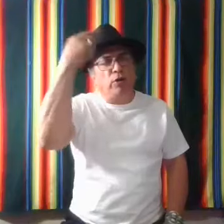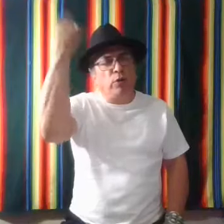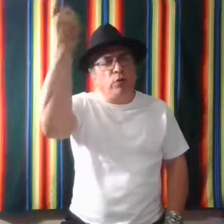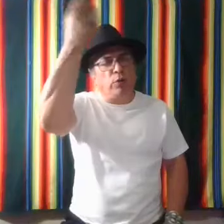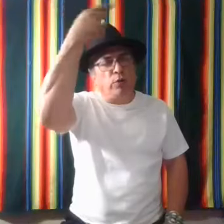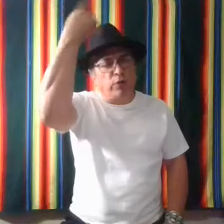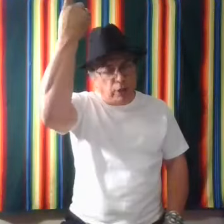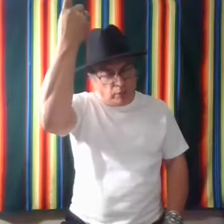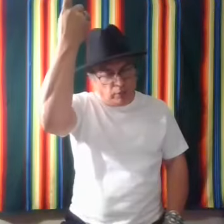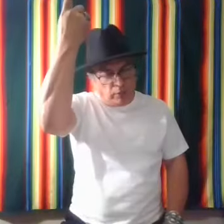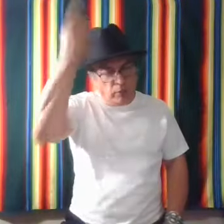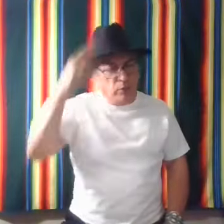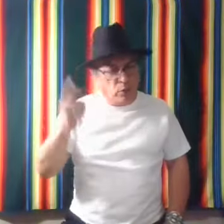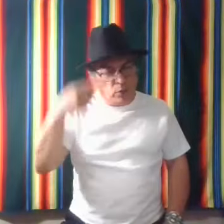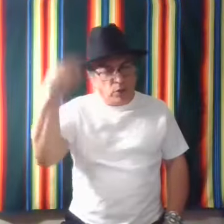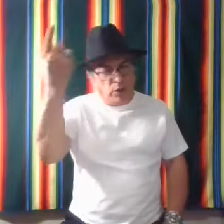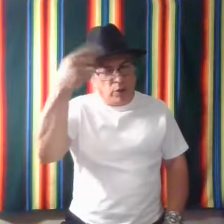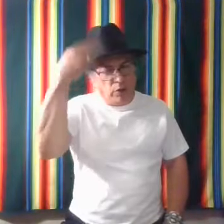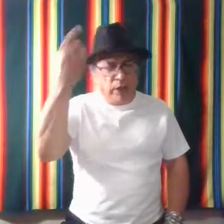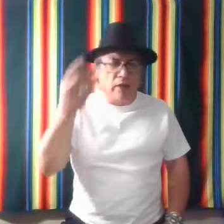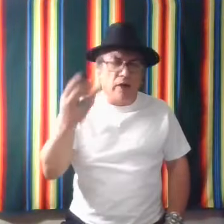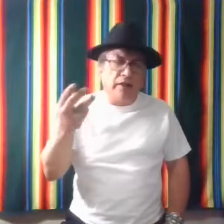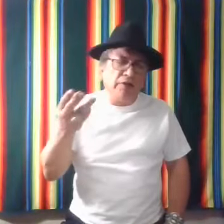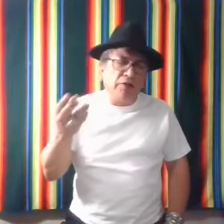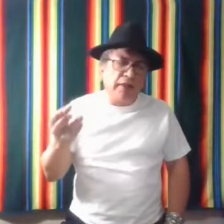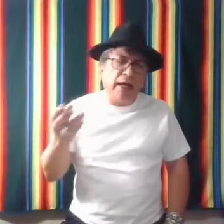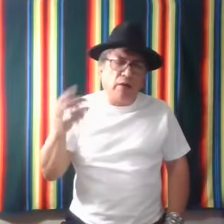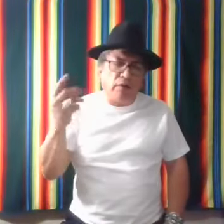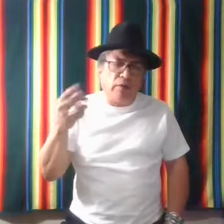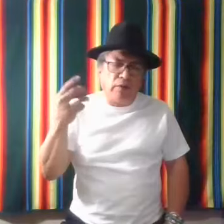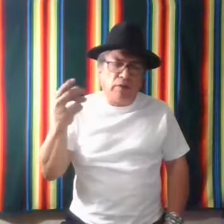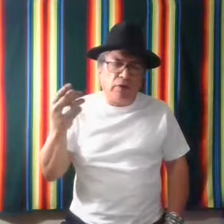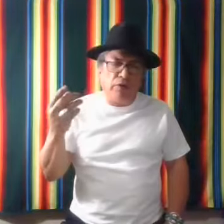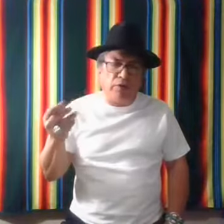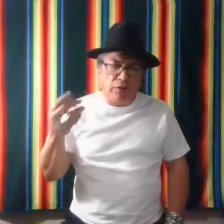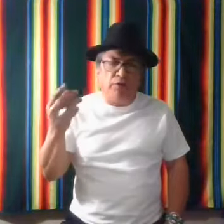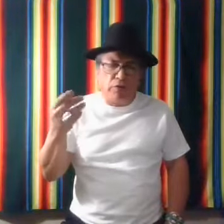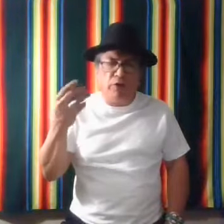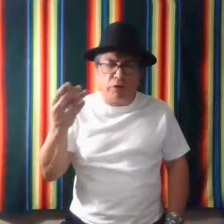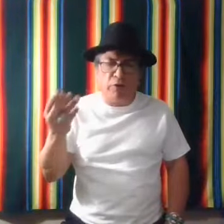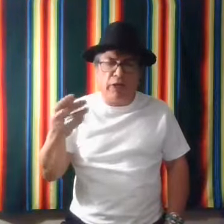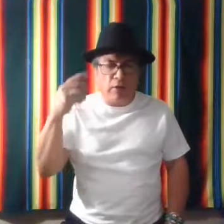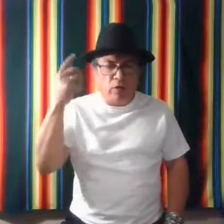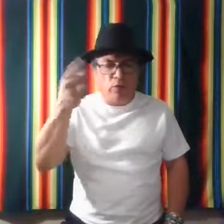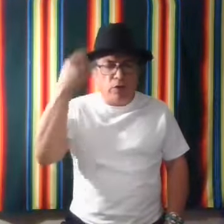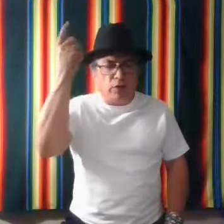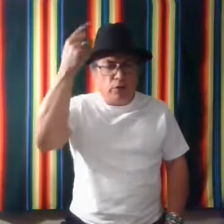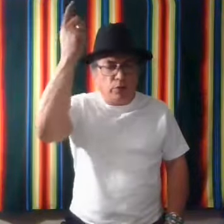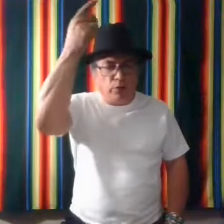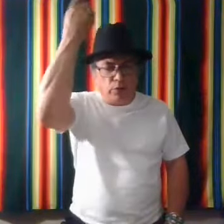two, three. One, two. And a lot of things are in count using, using three. One, two, three.